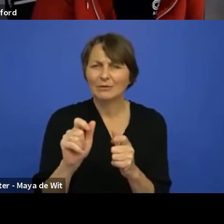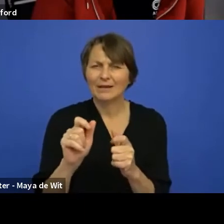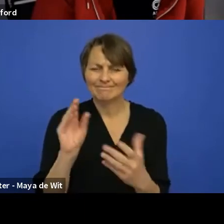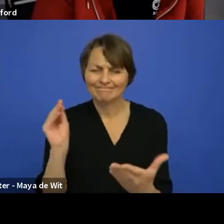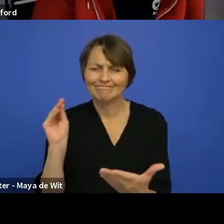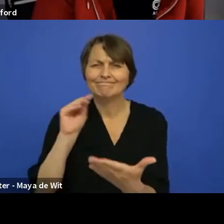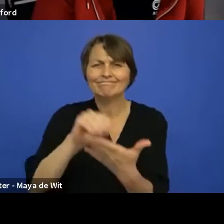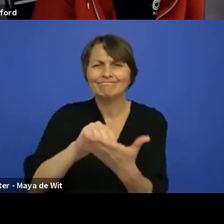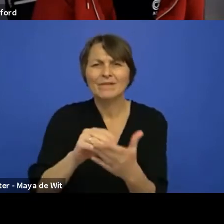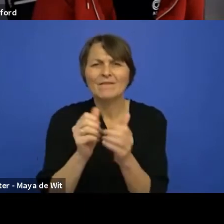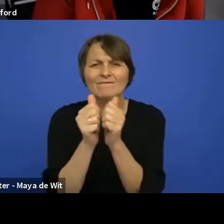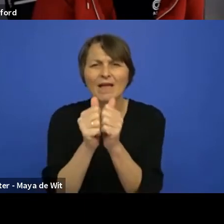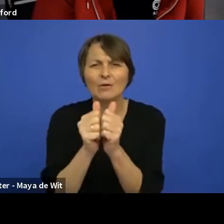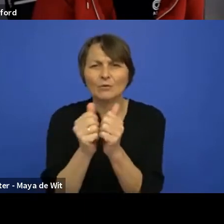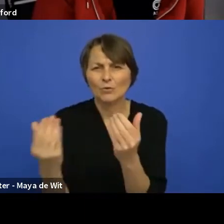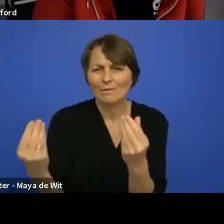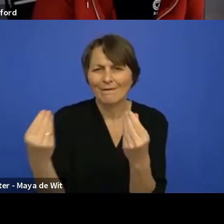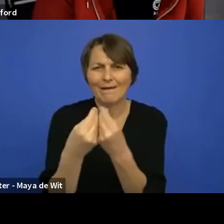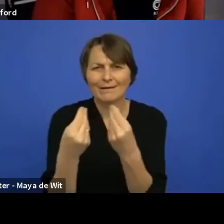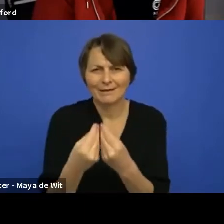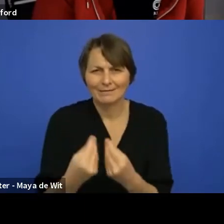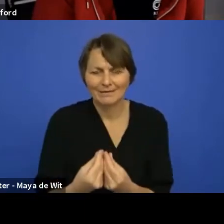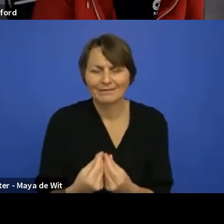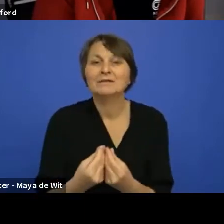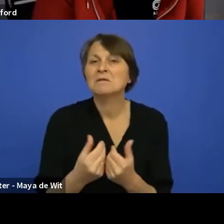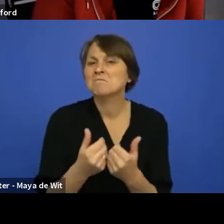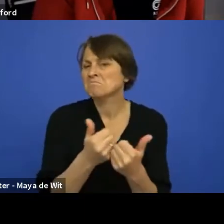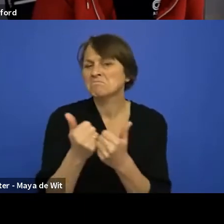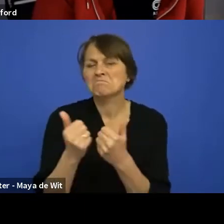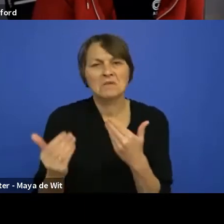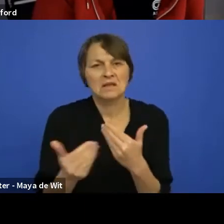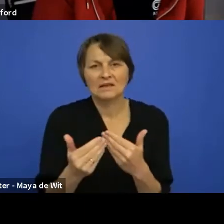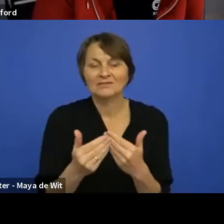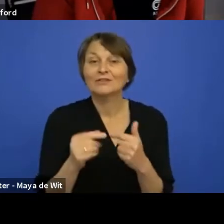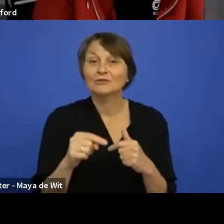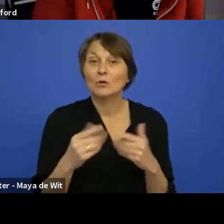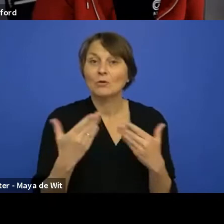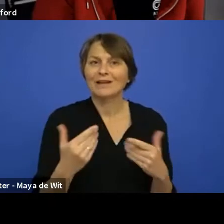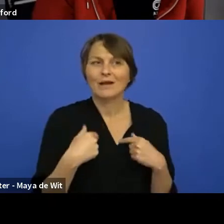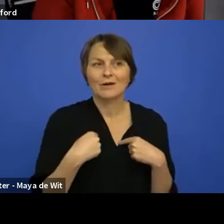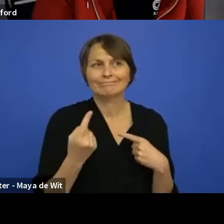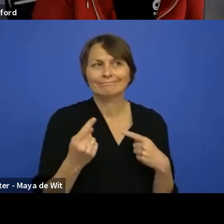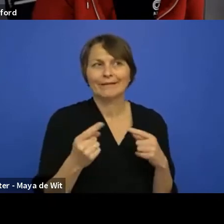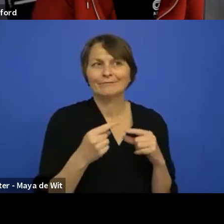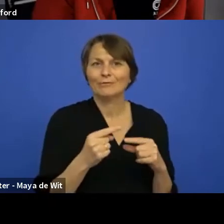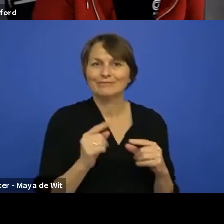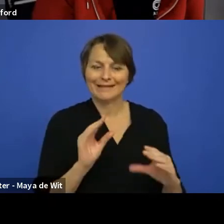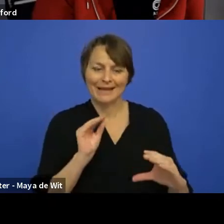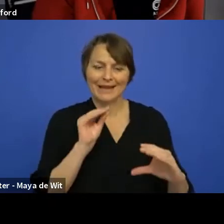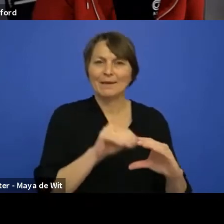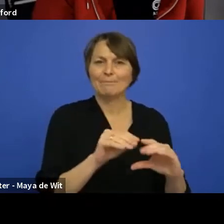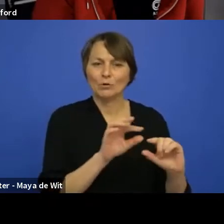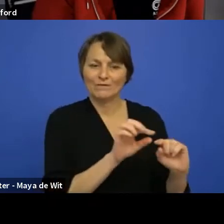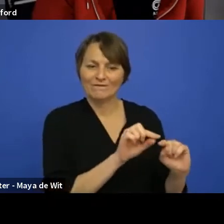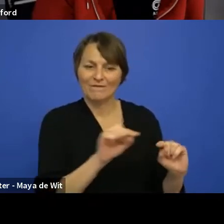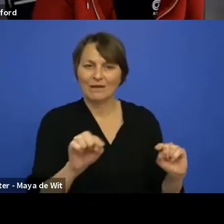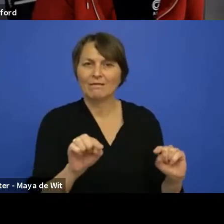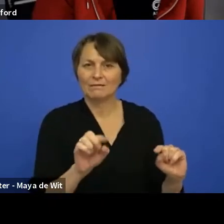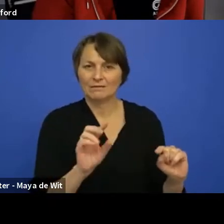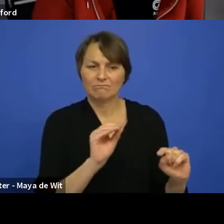back. And that's, that's kind of easy. And that's, we already do that with a native input field or something like that. So it might be a good case. Again, this is not something we've decided.